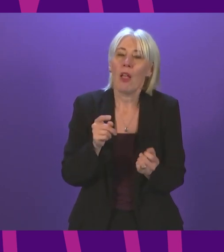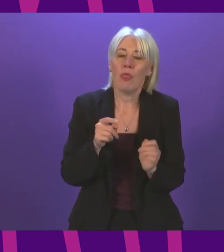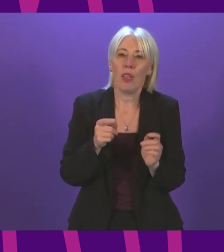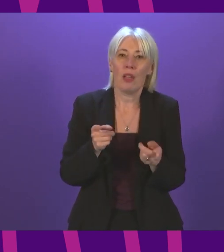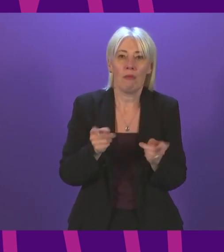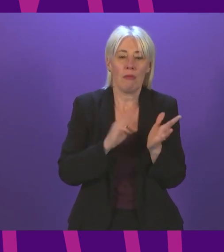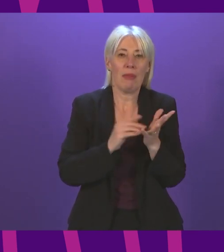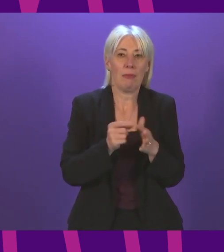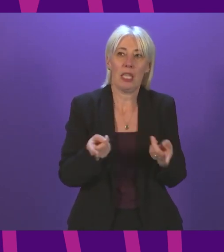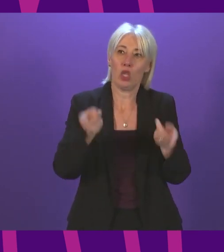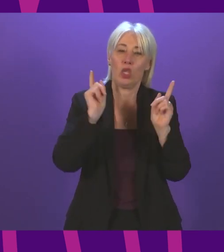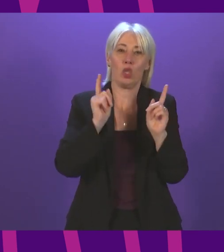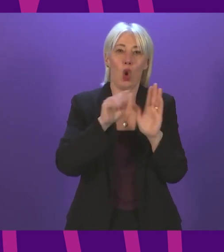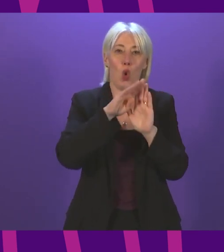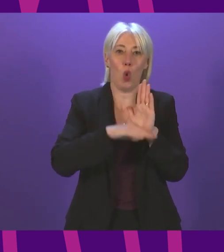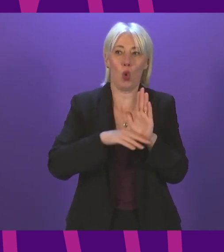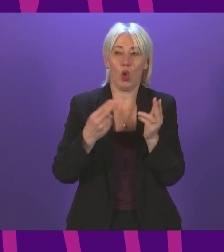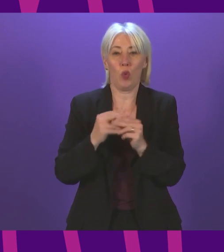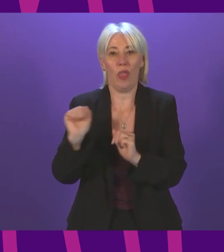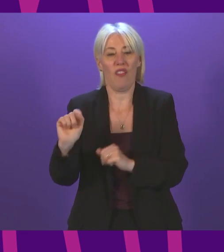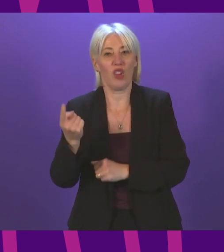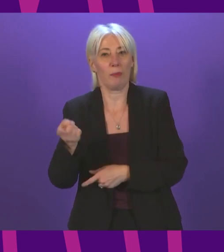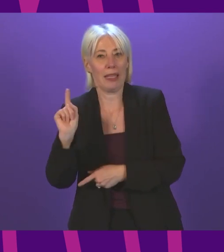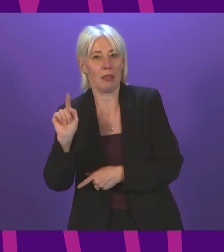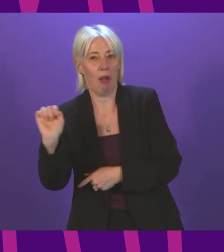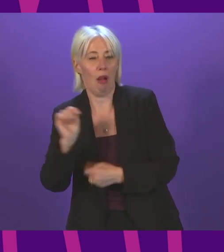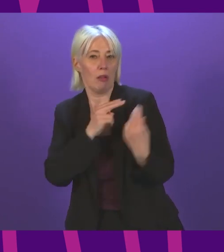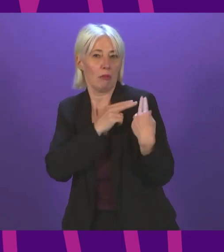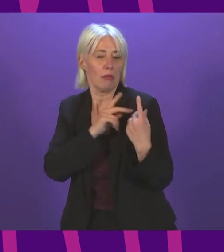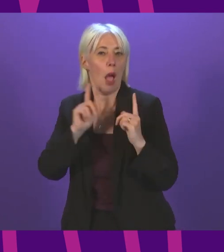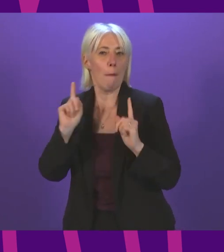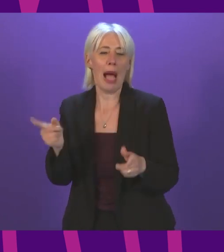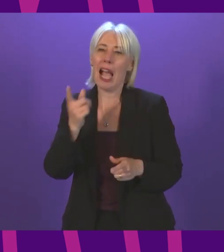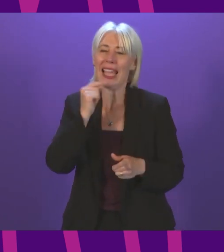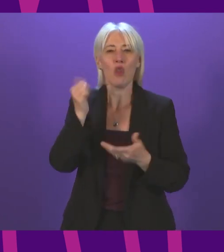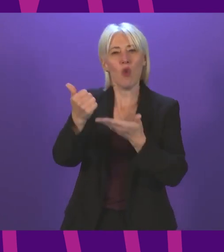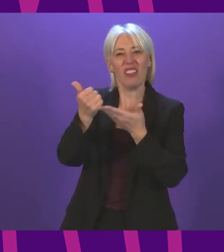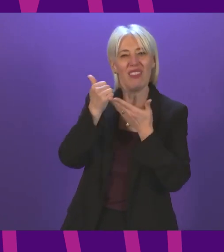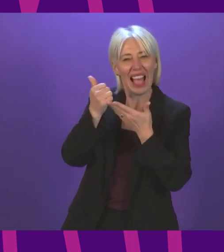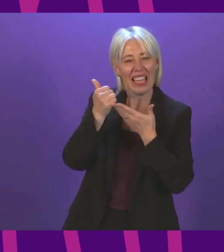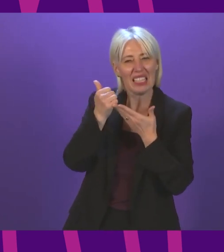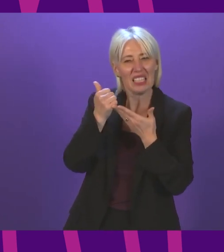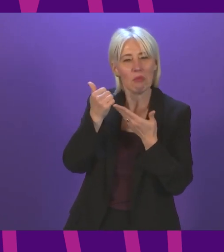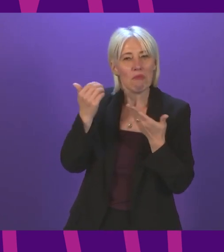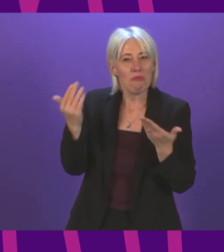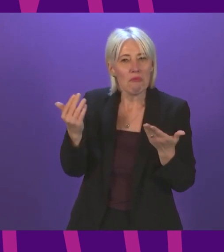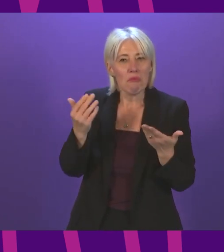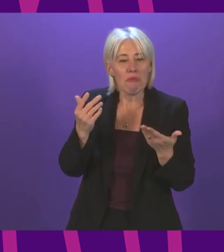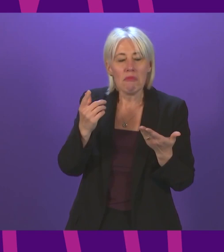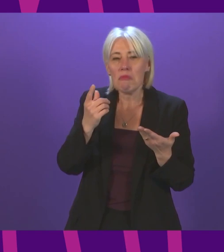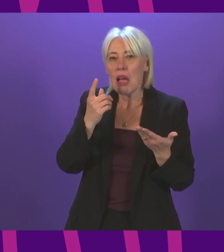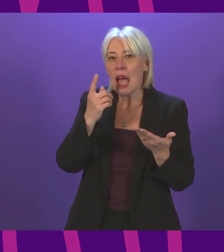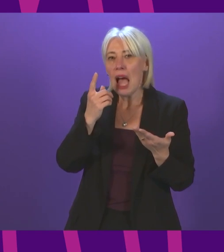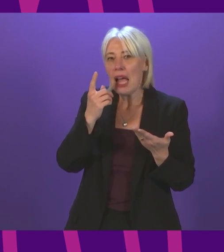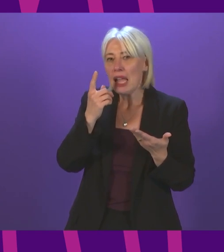resides chiefly with the First Minister, but I wonder if you could advise us as to whether this issue could be laid